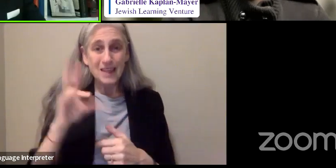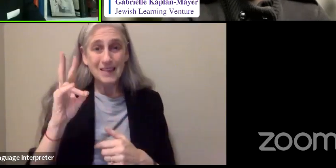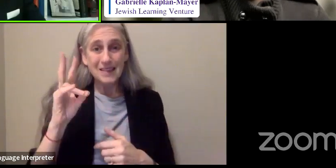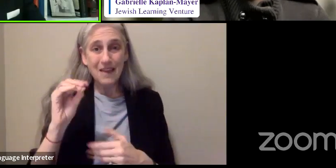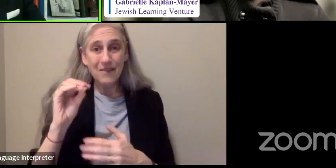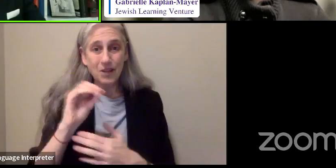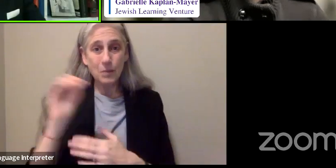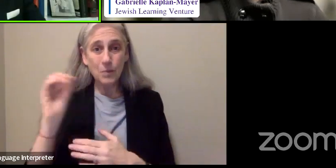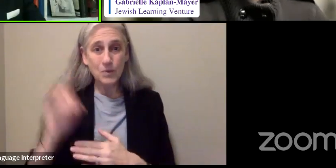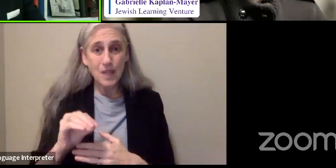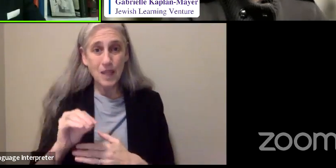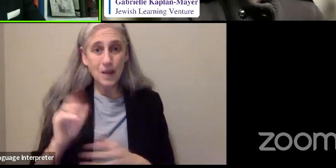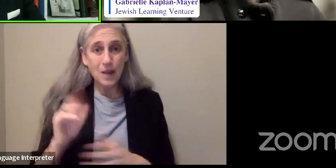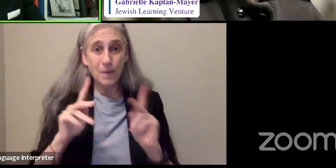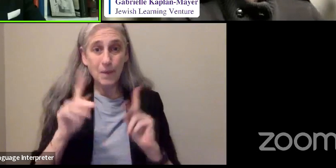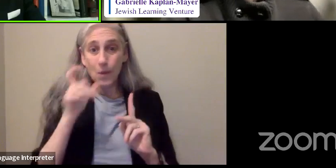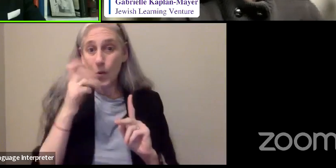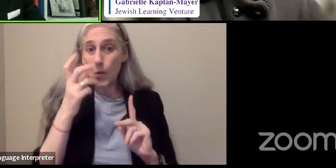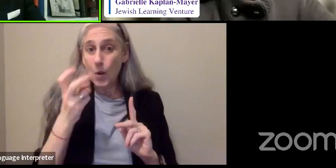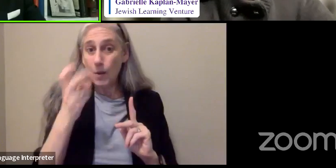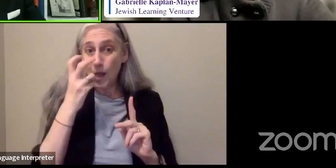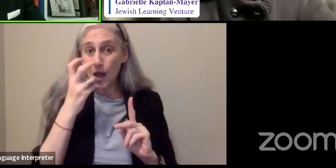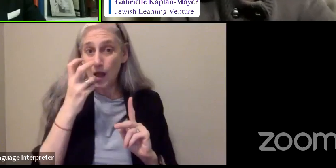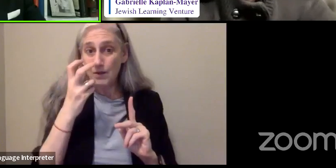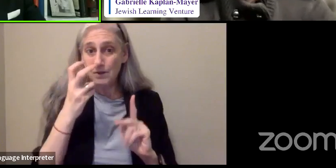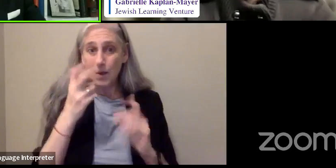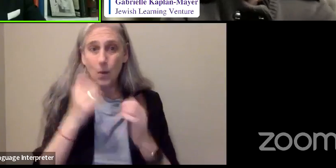of blind people are unemployed.